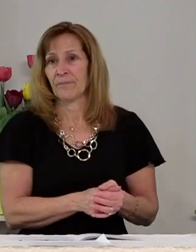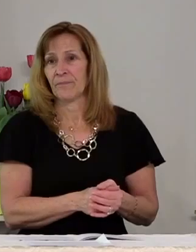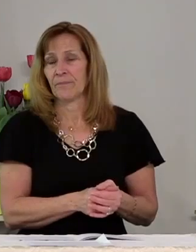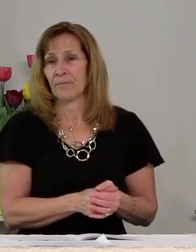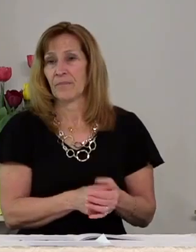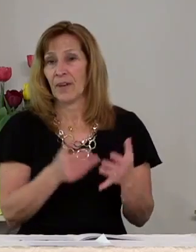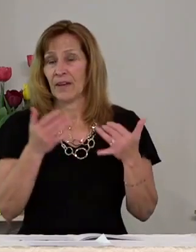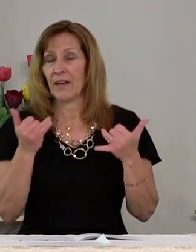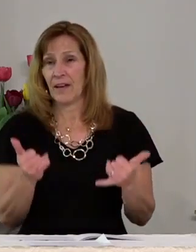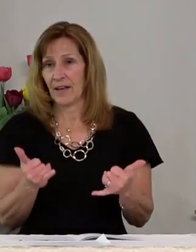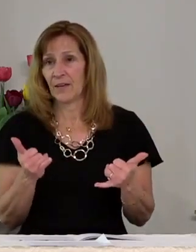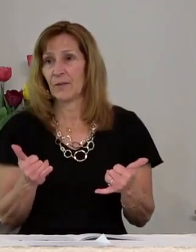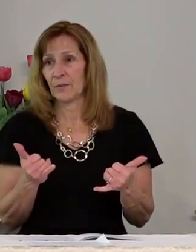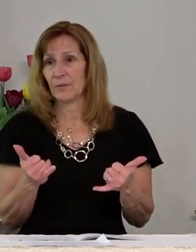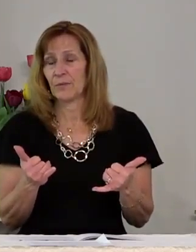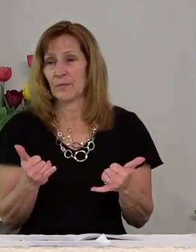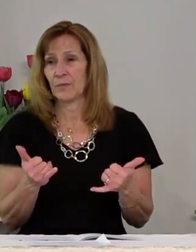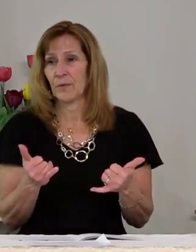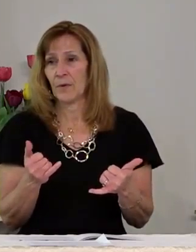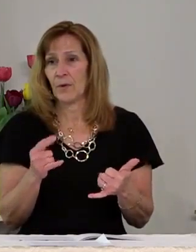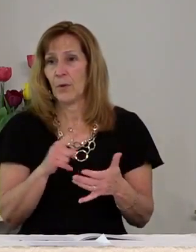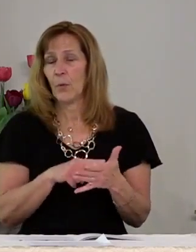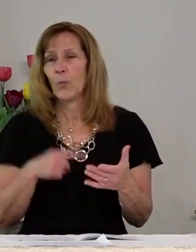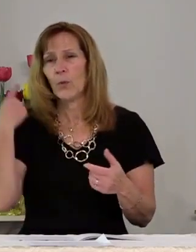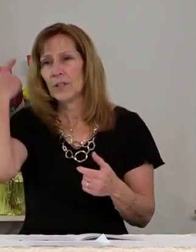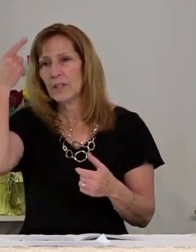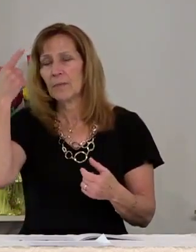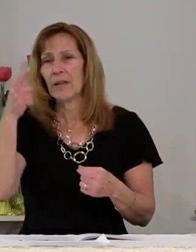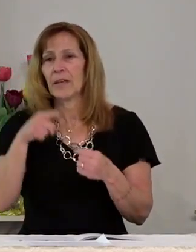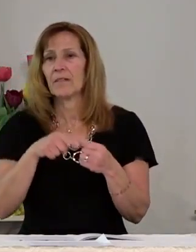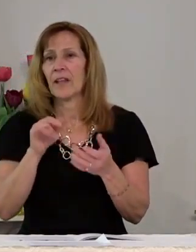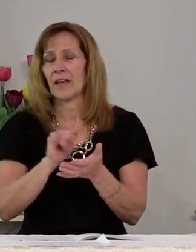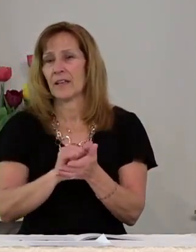now what do you make of that